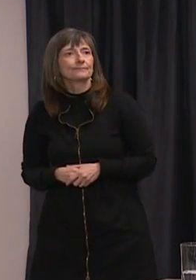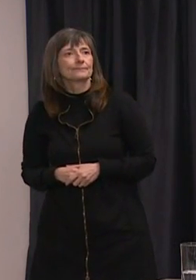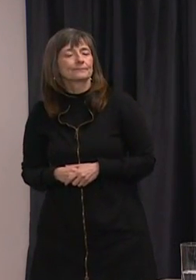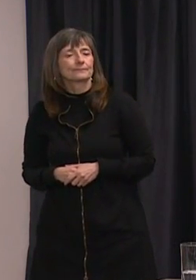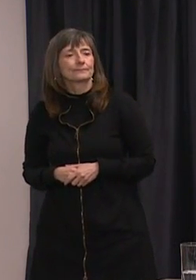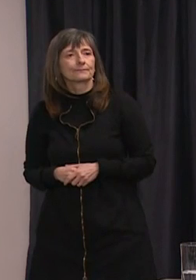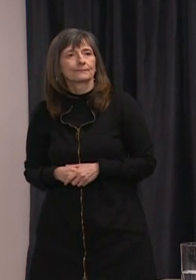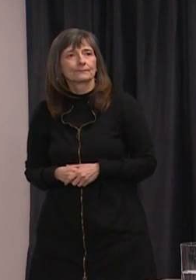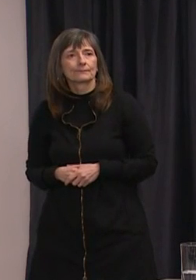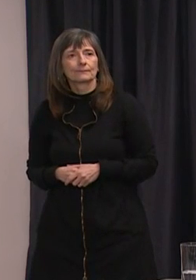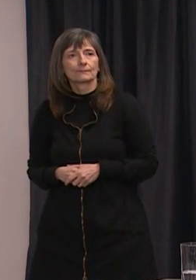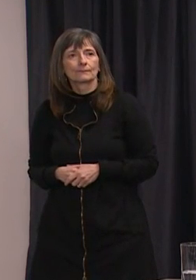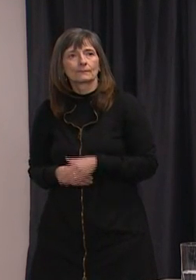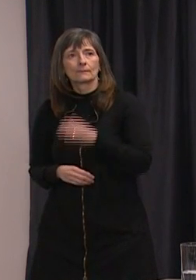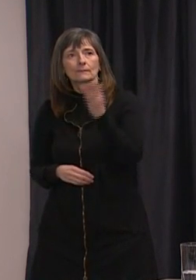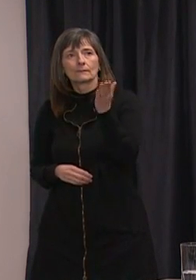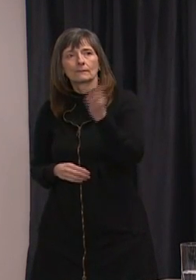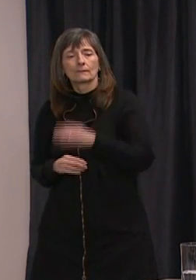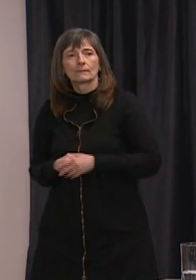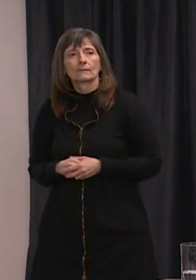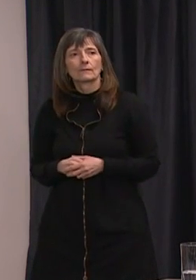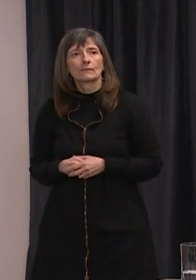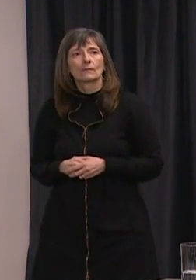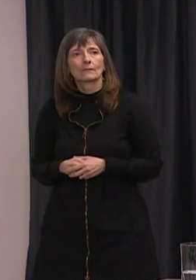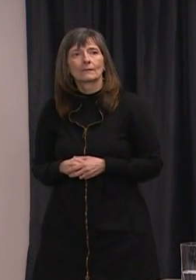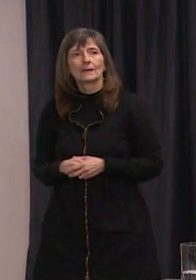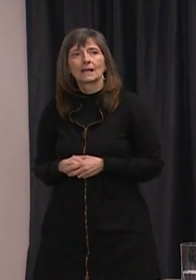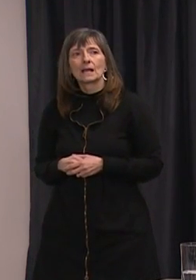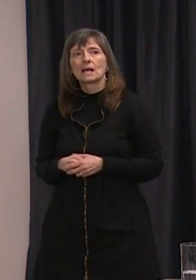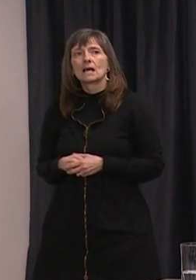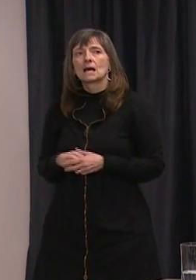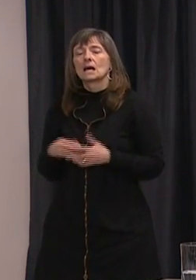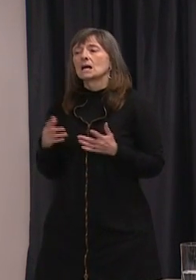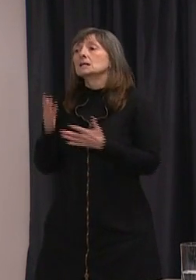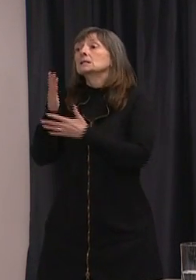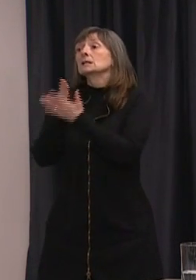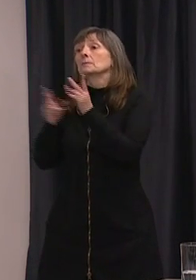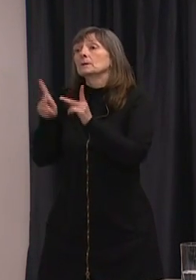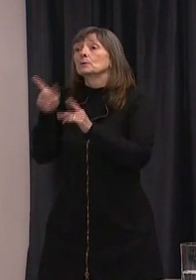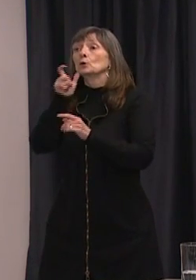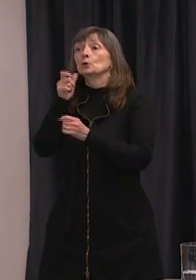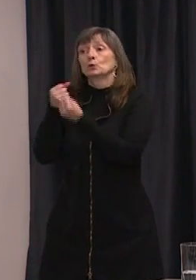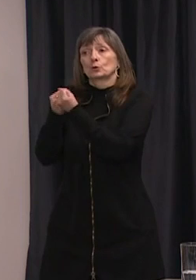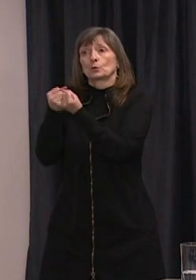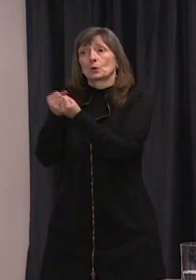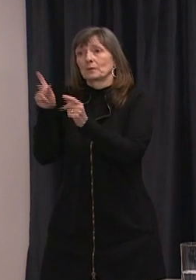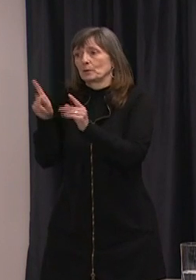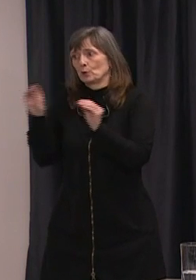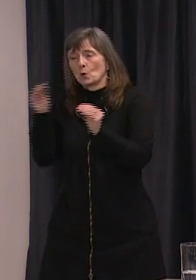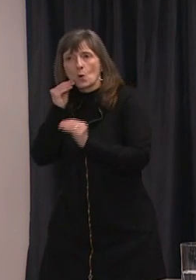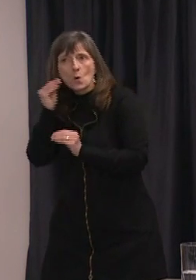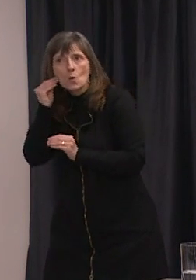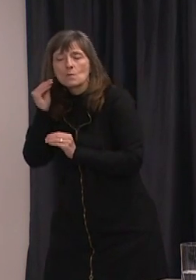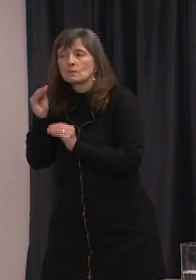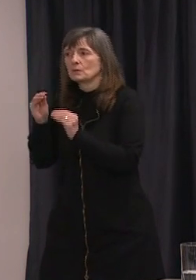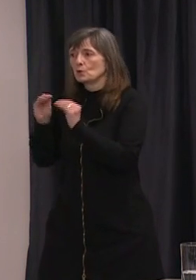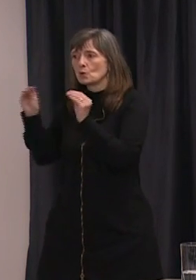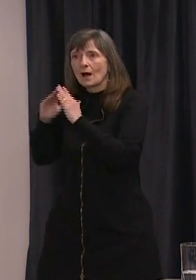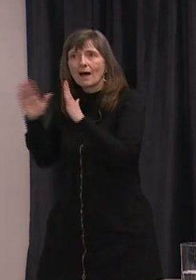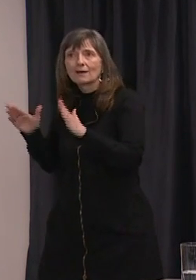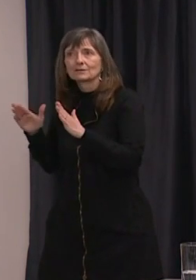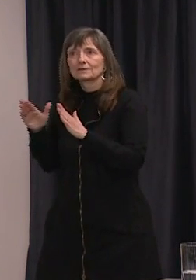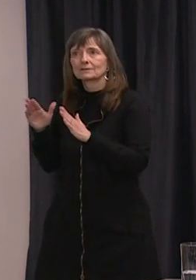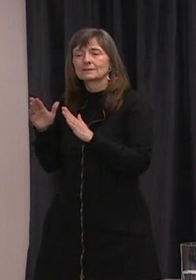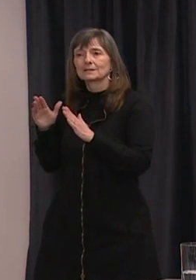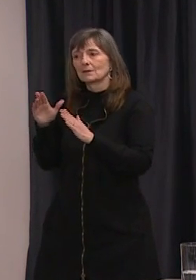homeless homelessness advocates are asking if there's going to be any public hand washing stations or more emergency